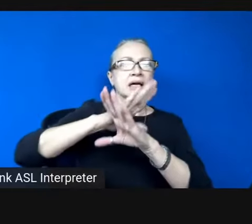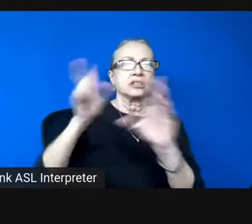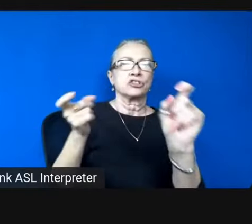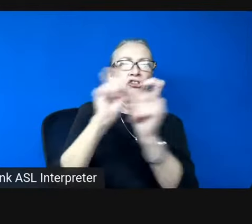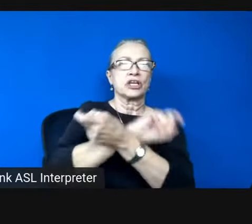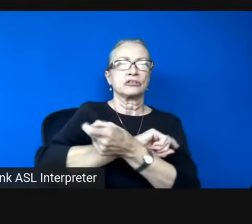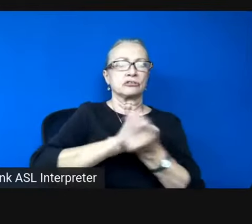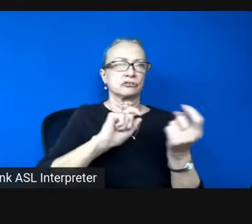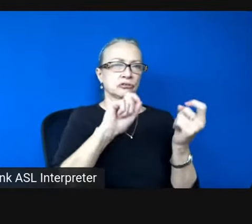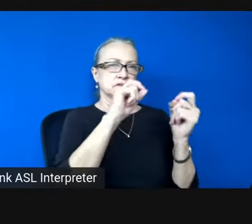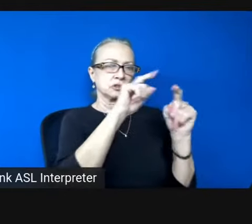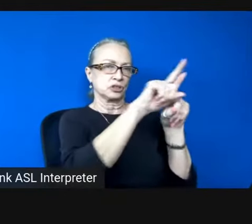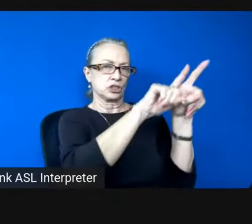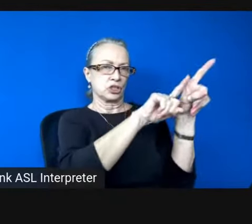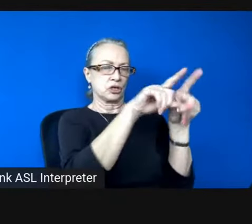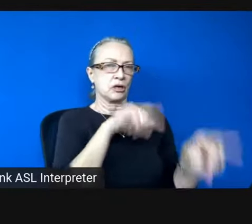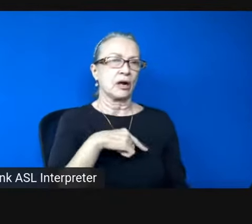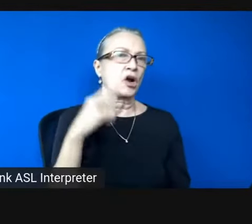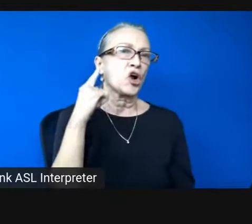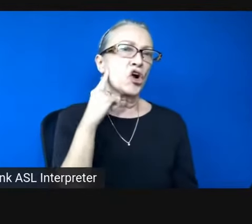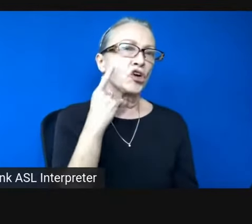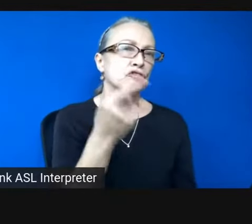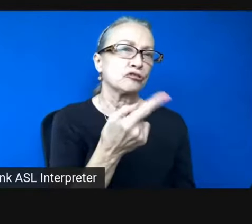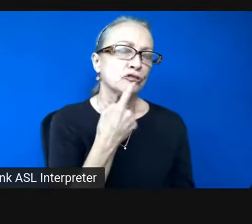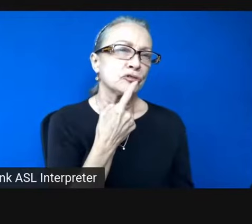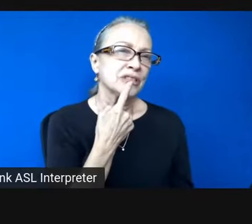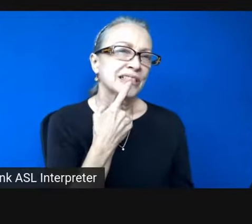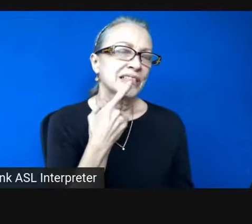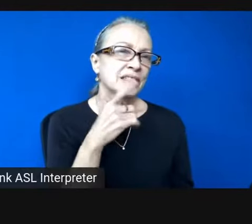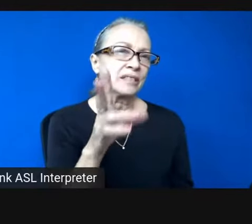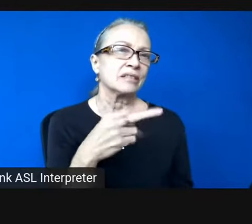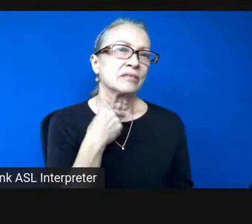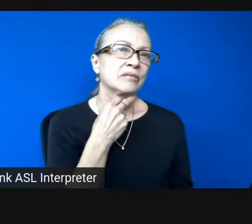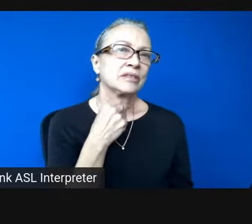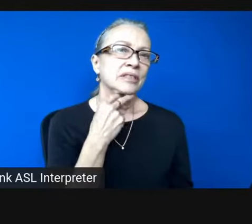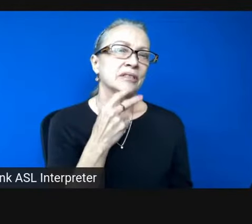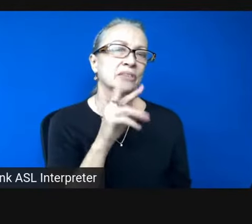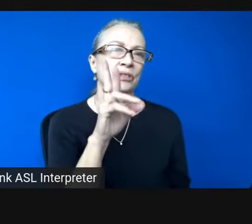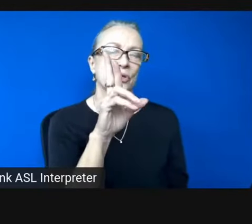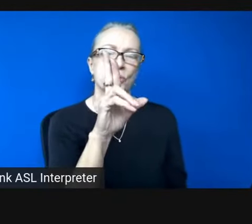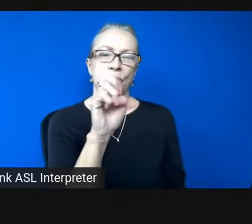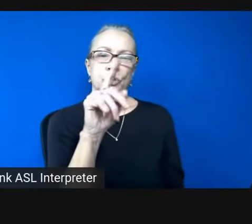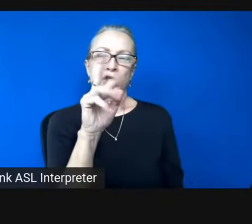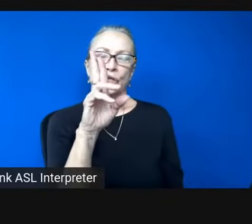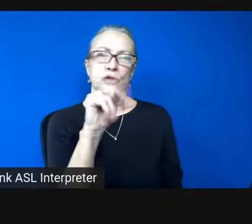heard you speak the scratched words return to their sleeves